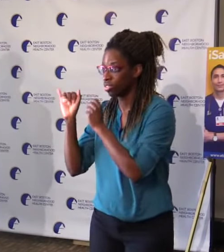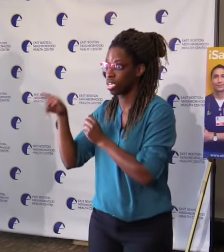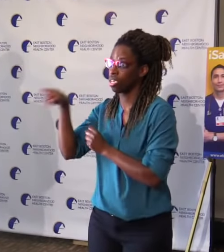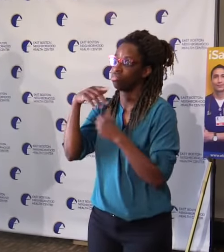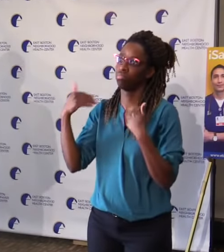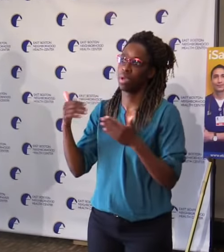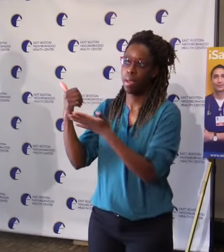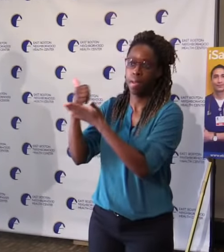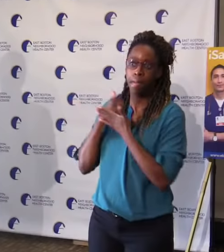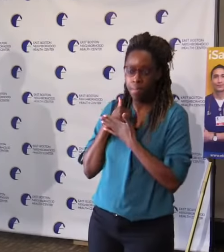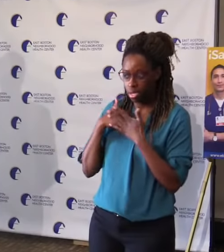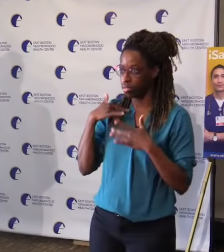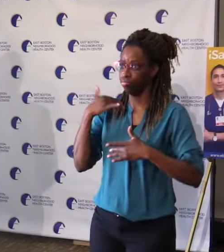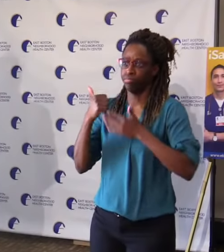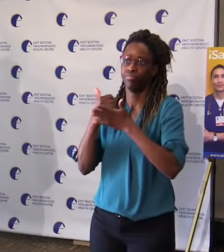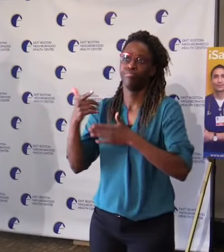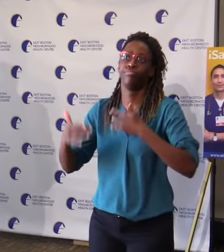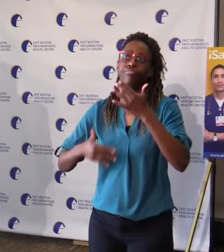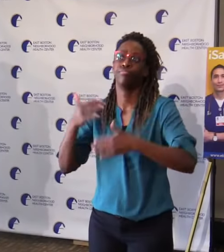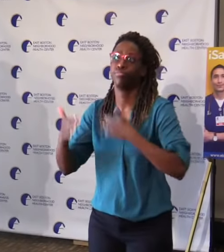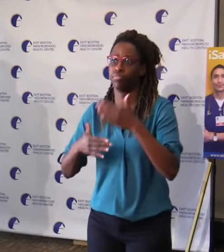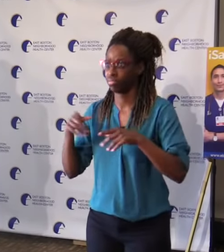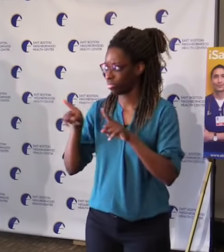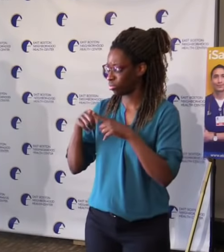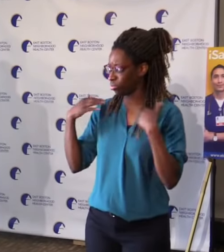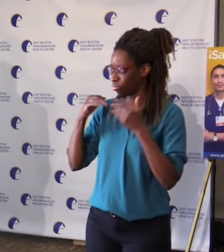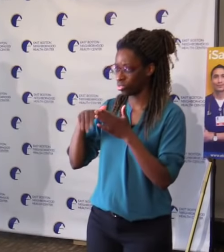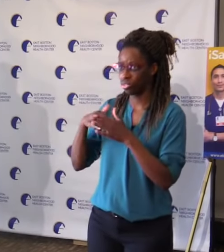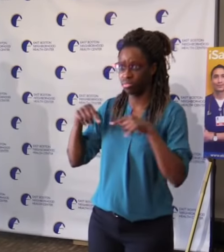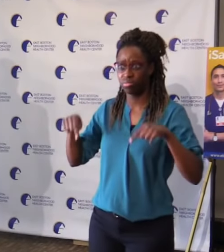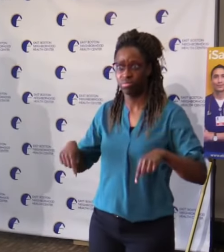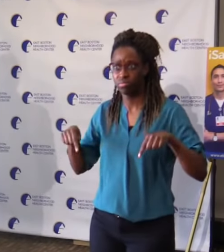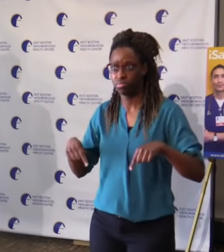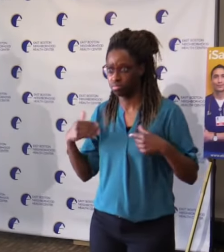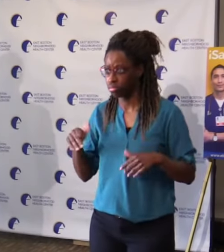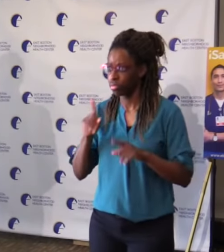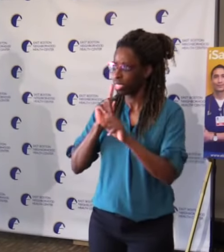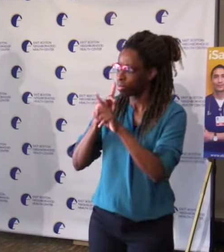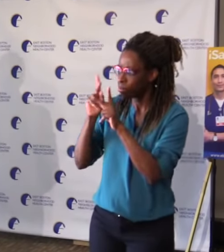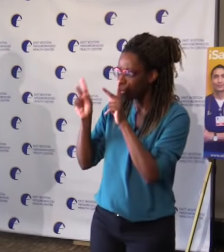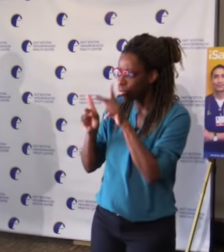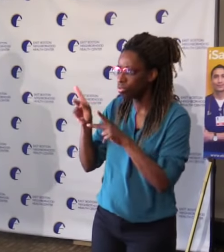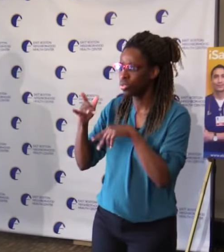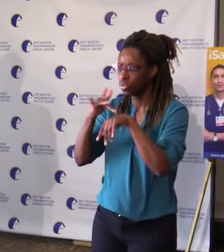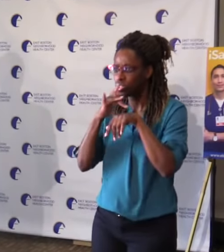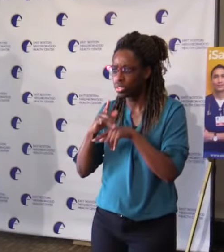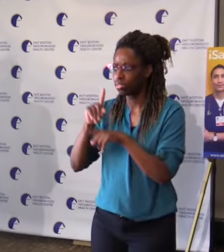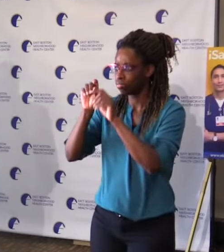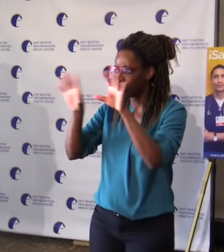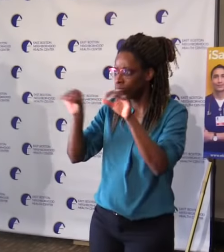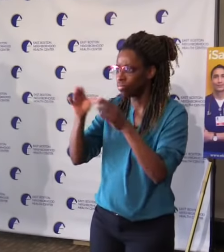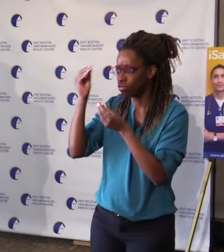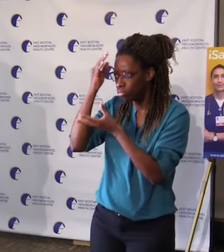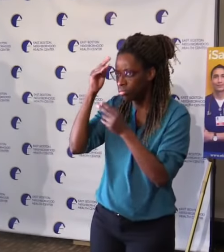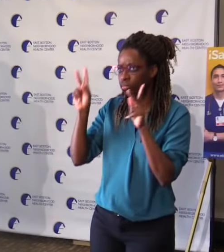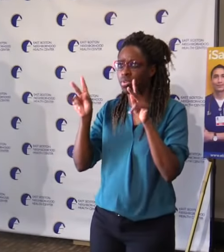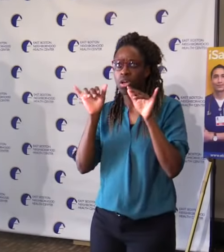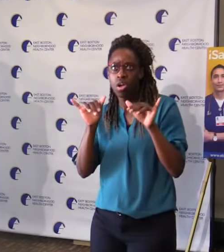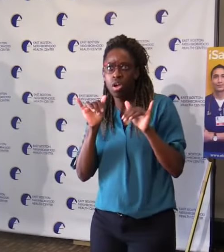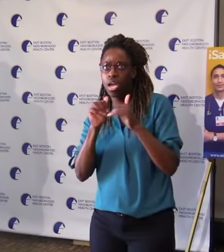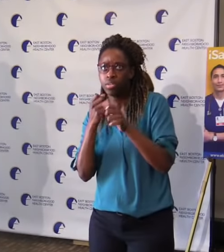more boots-on-the-ground type stuff to get folks in to be vaccinated because it is safe and it is effective.